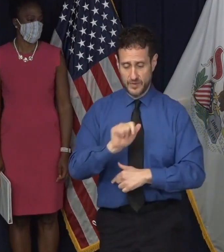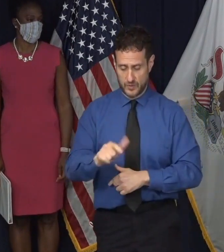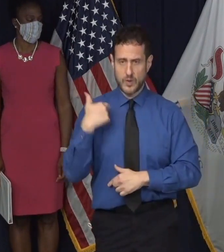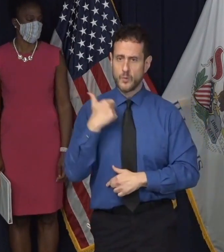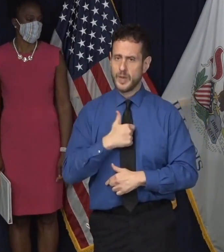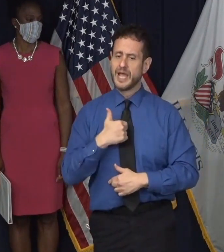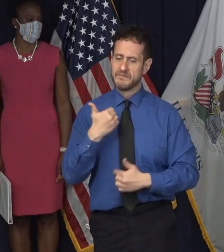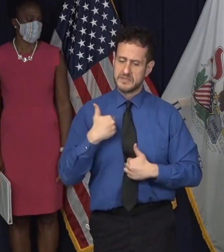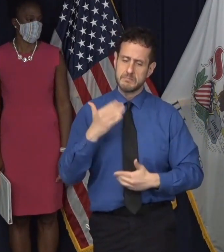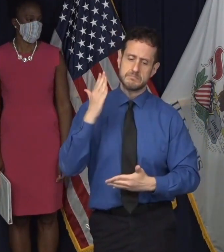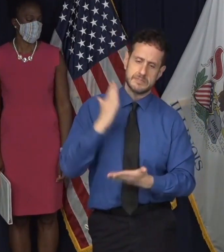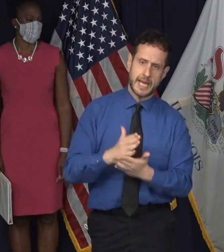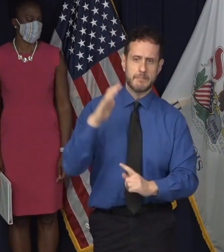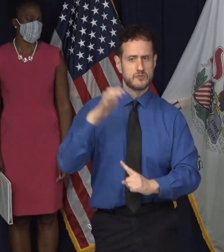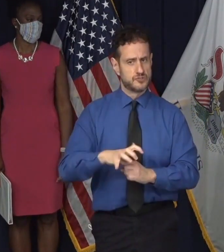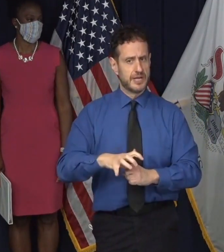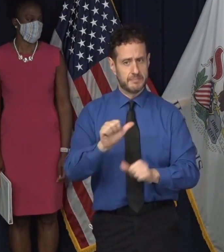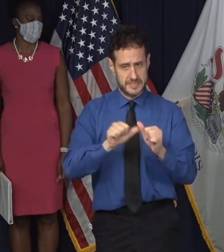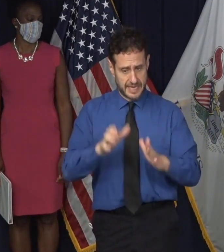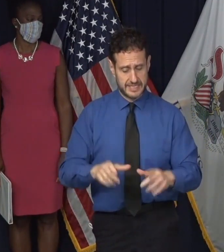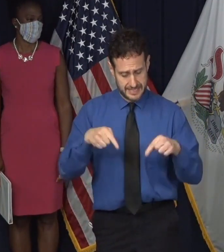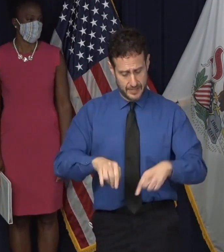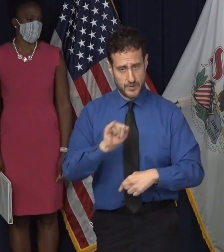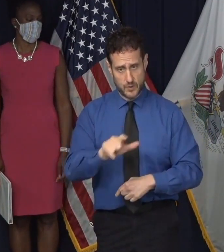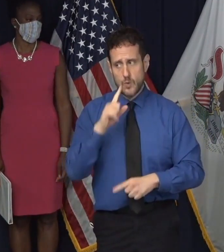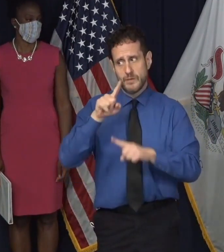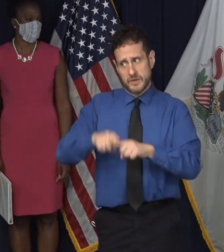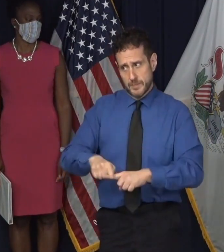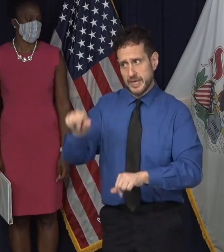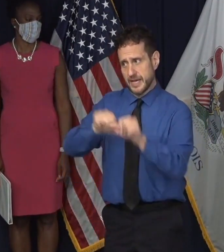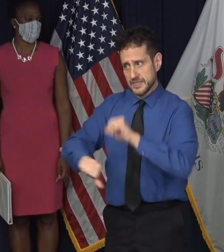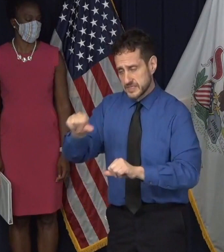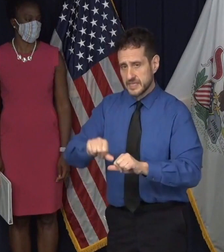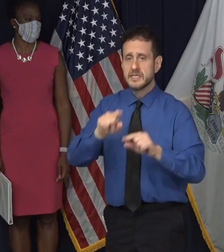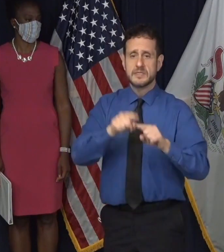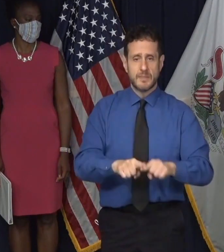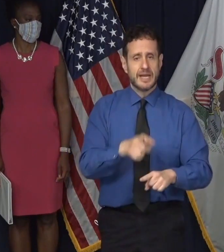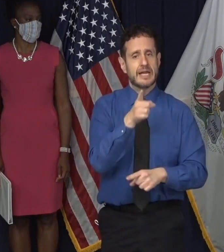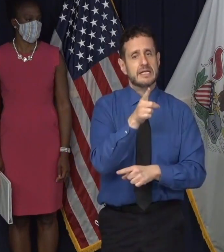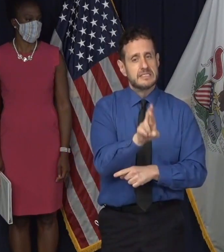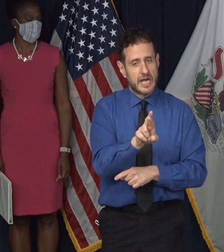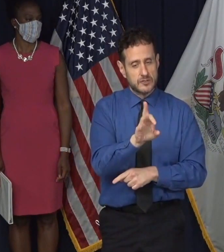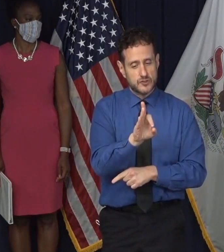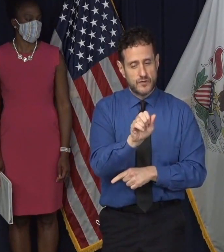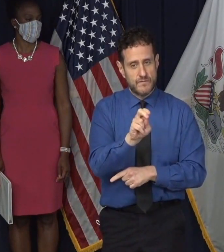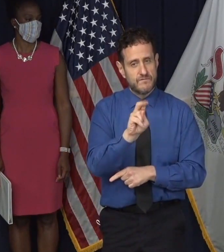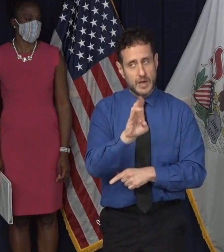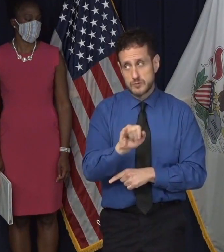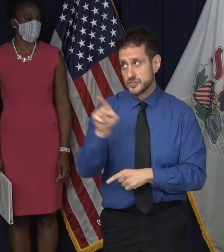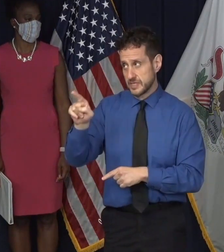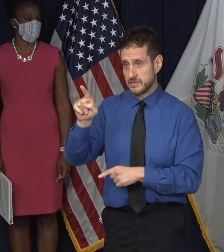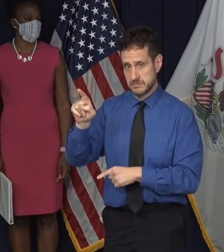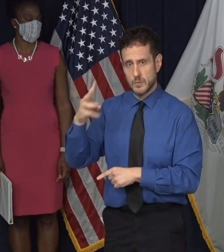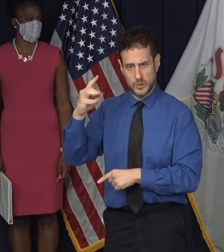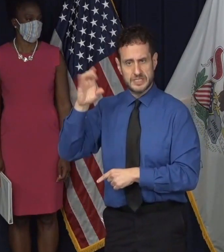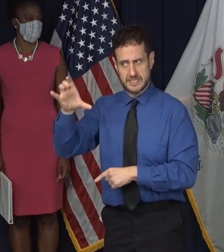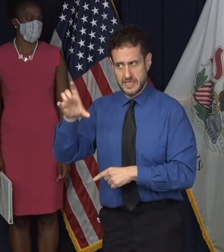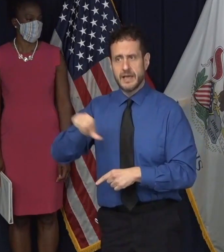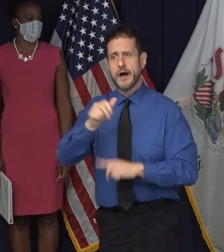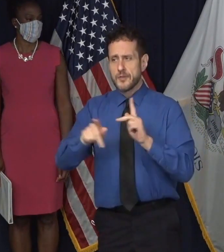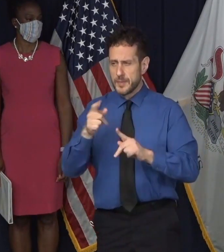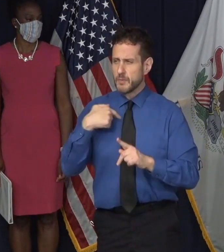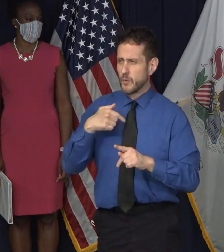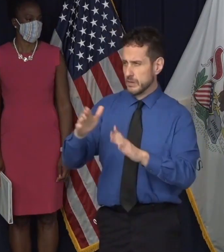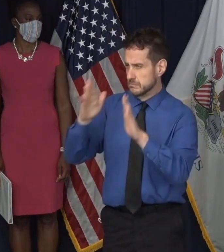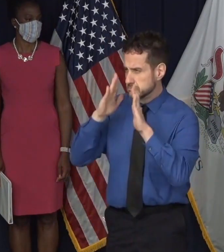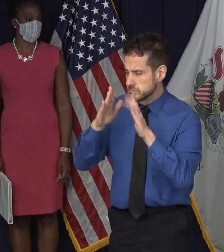the entire country in the state of Illinois have been relying upon that not to mention Dr. Fauci and others. Um, and these are very difficult decisions